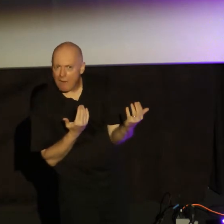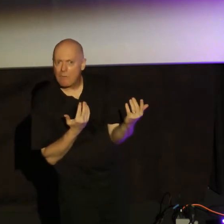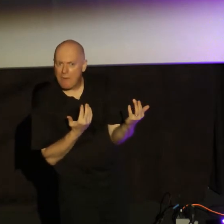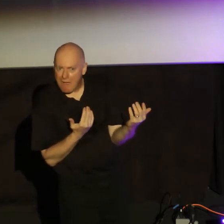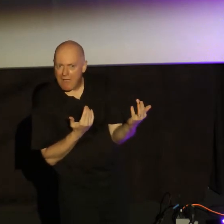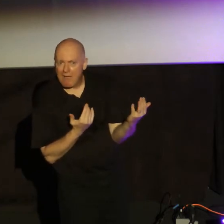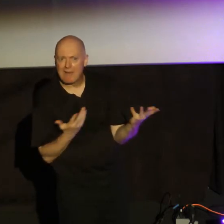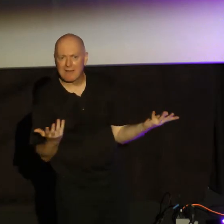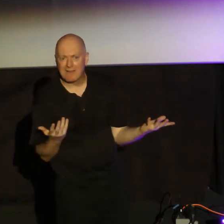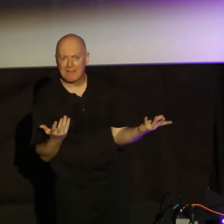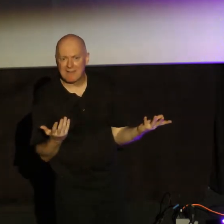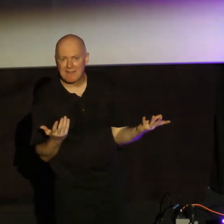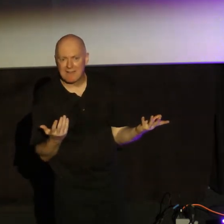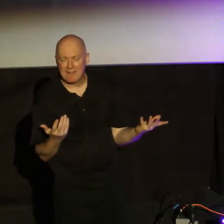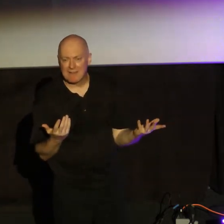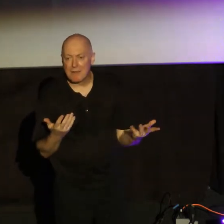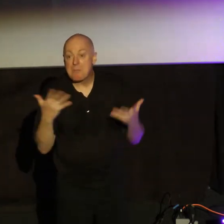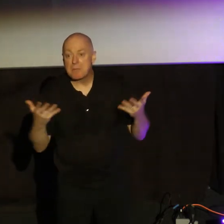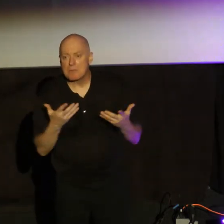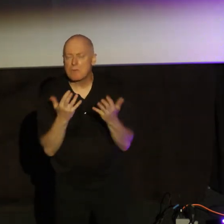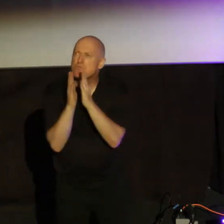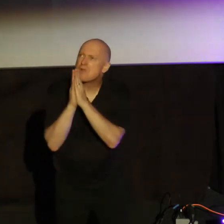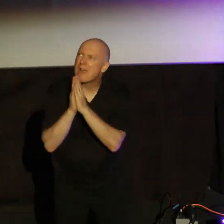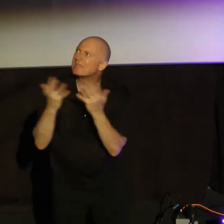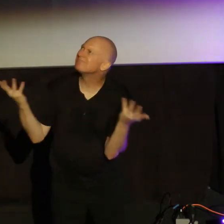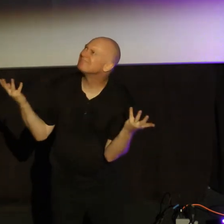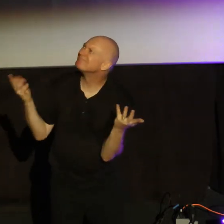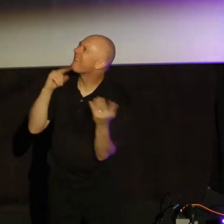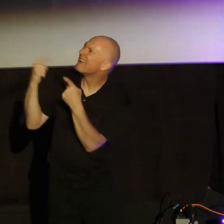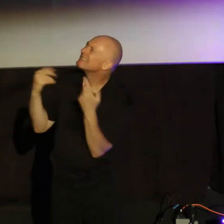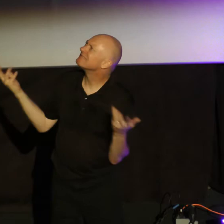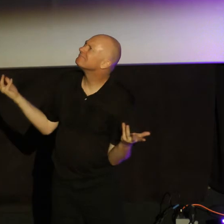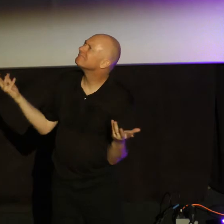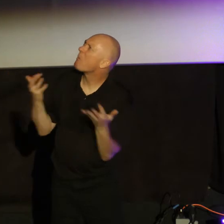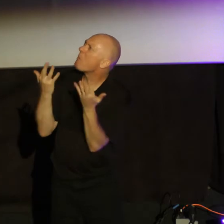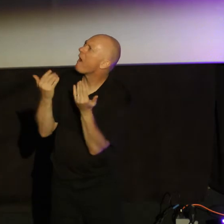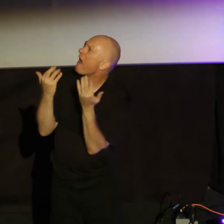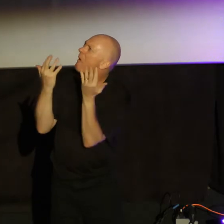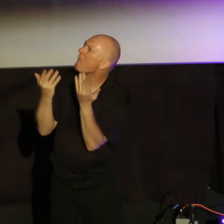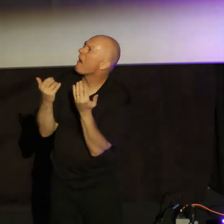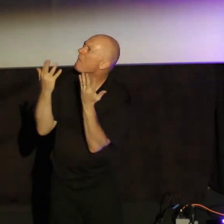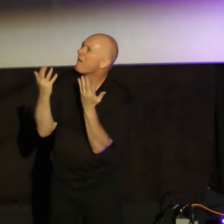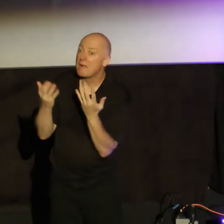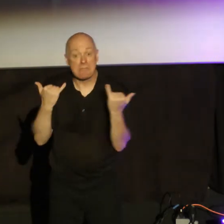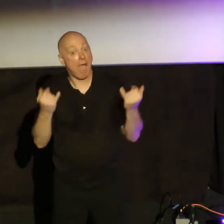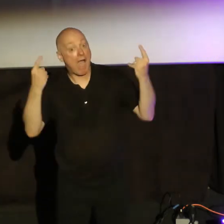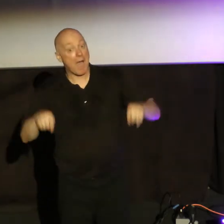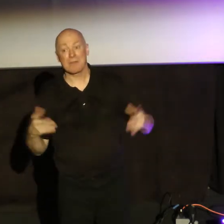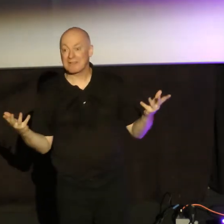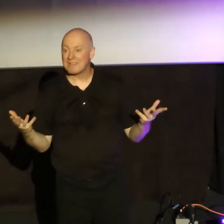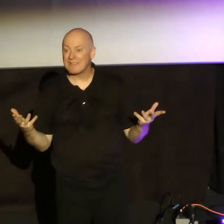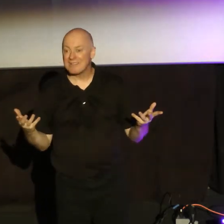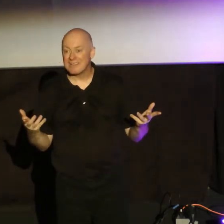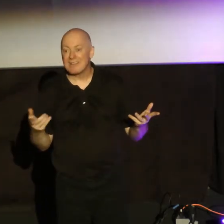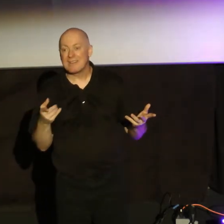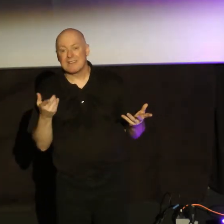Maybe you had some big answers through prayer. Okay? Maybe God has come through. You waited a long time, and now it's happened, and you've had some answers. You've had some